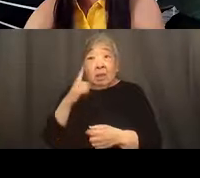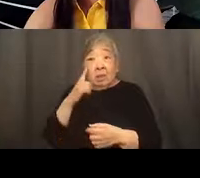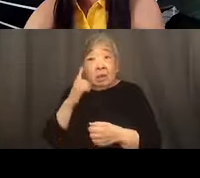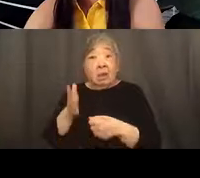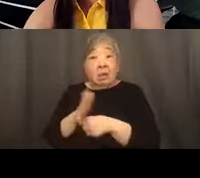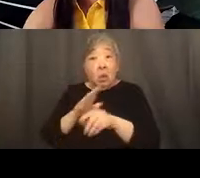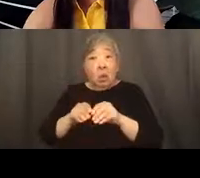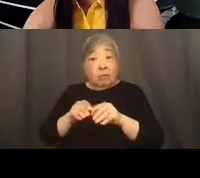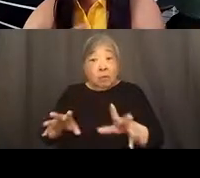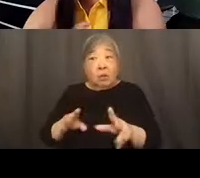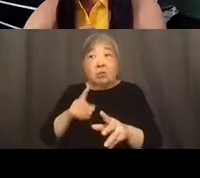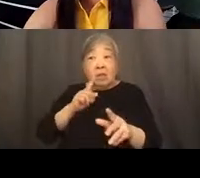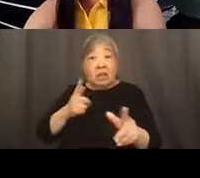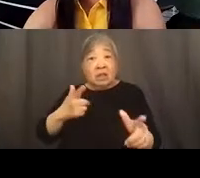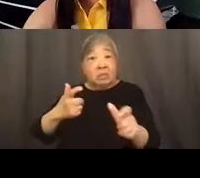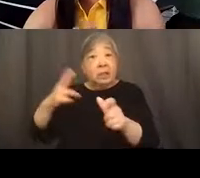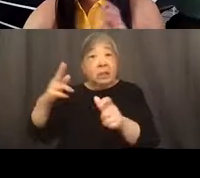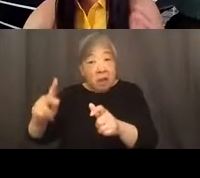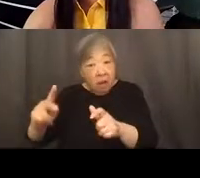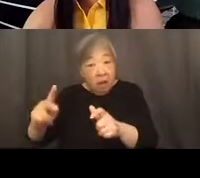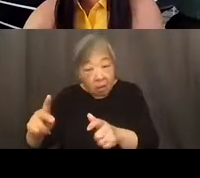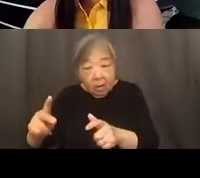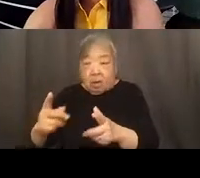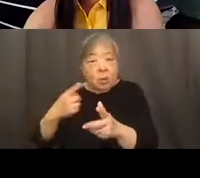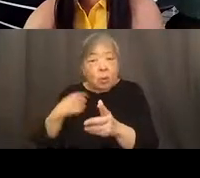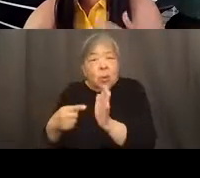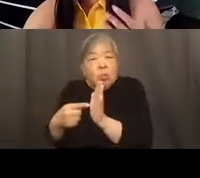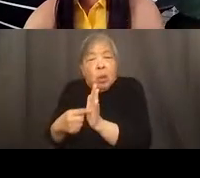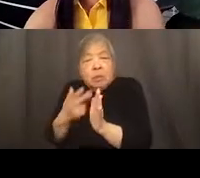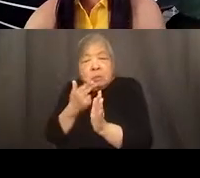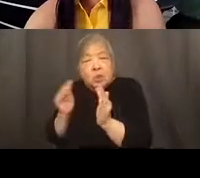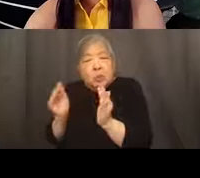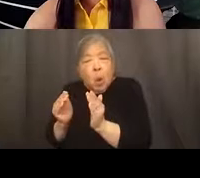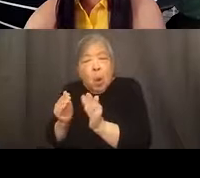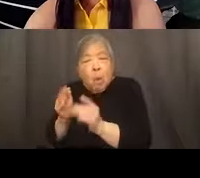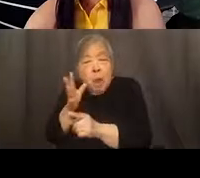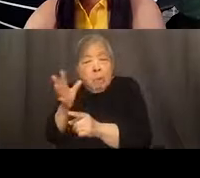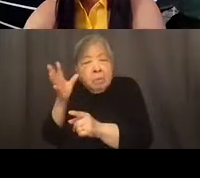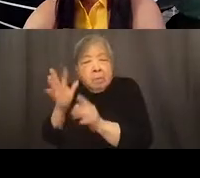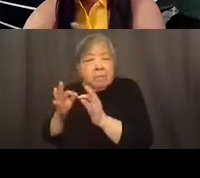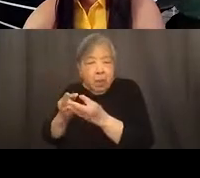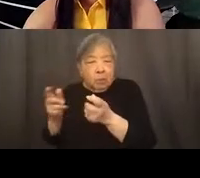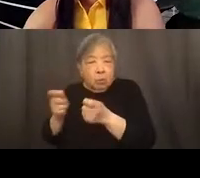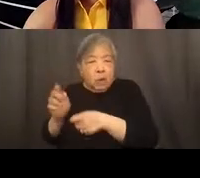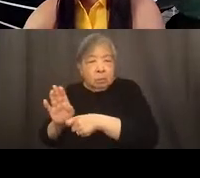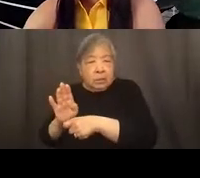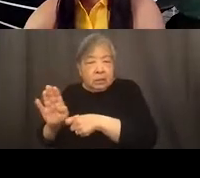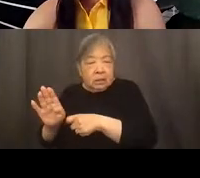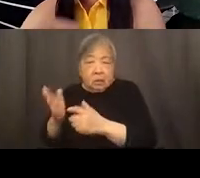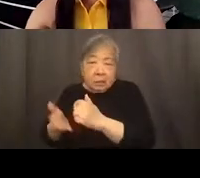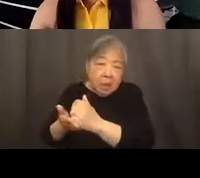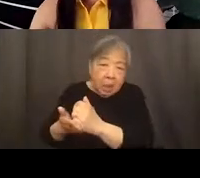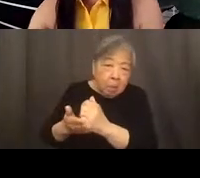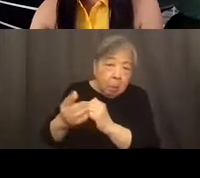for, you know, we represent the small mom and pop owners that are family run businesses and maybe have one or two